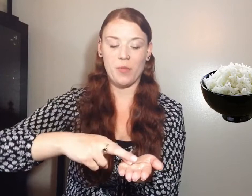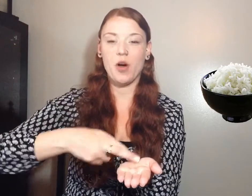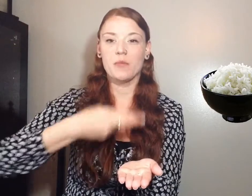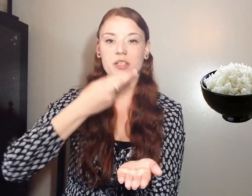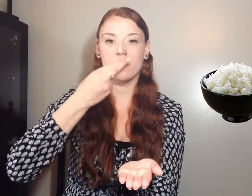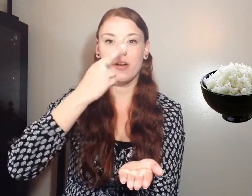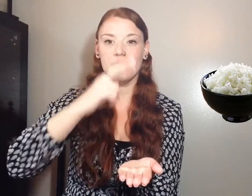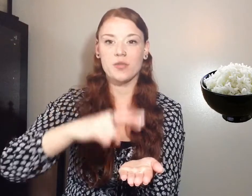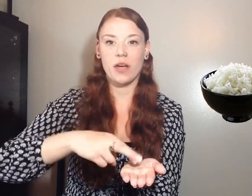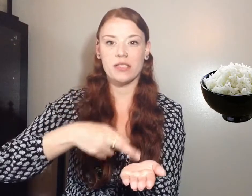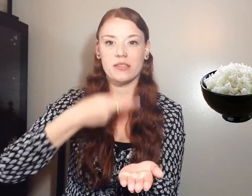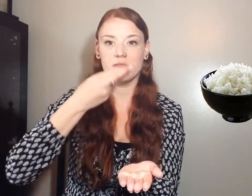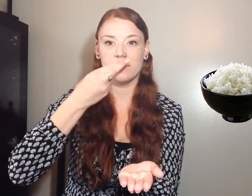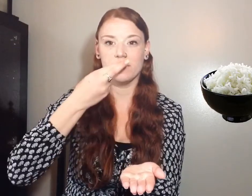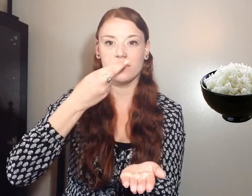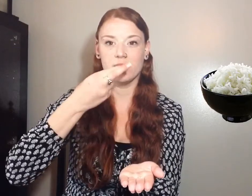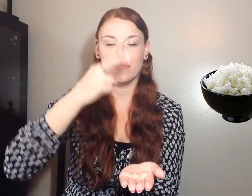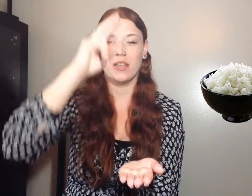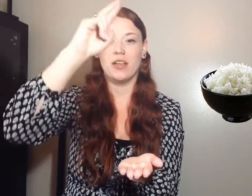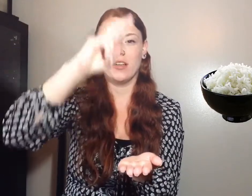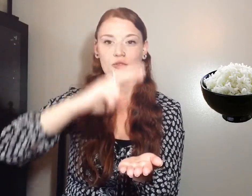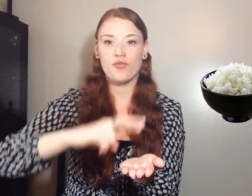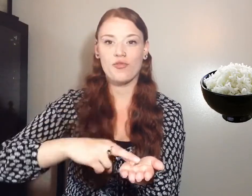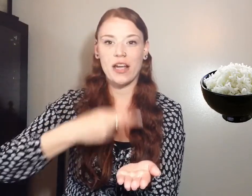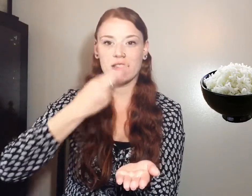palm to your mouth twice. Rice. Rice.